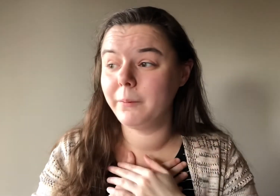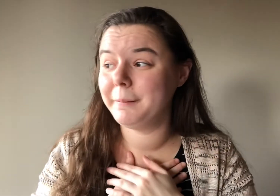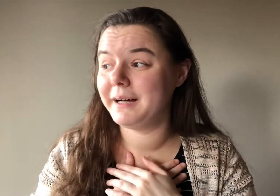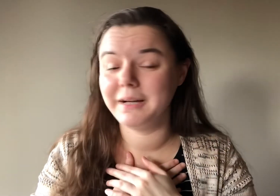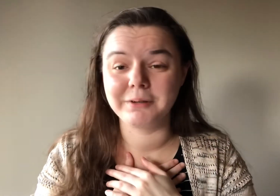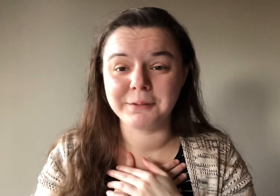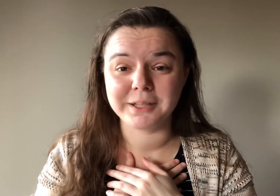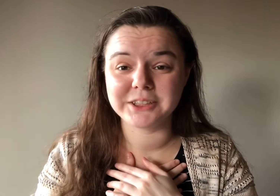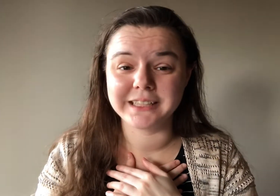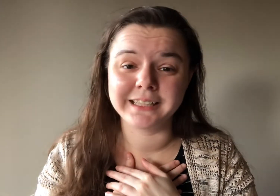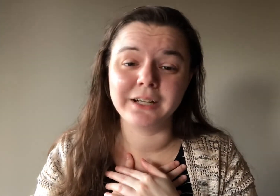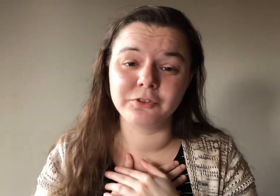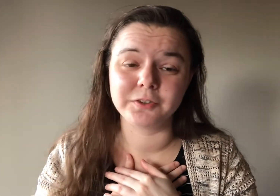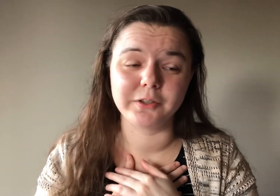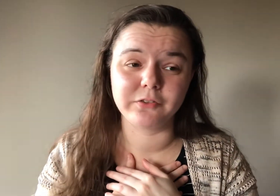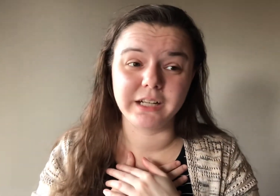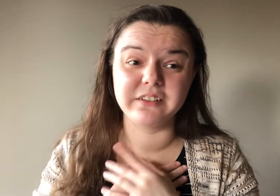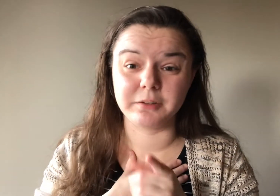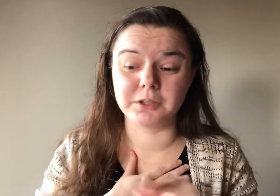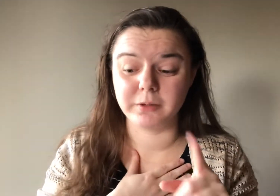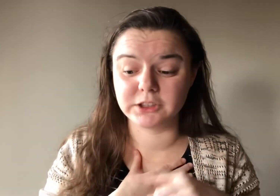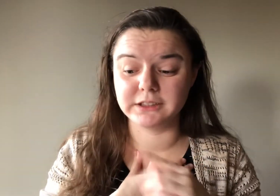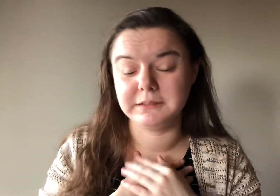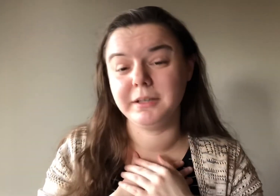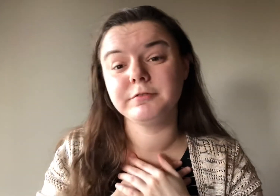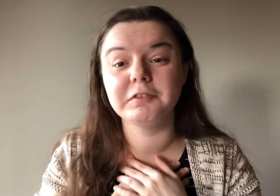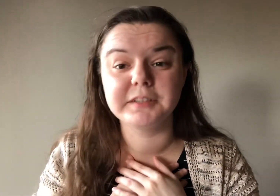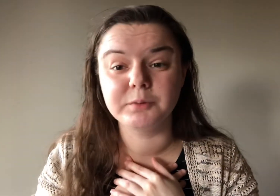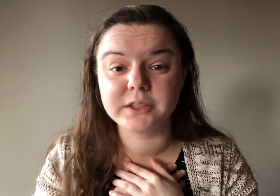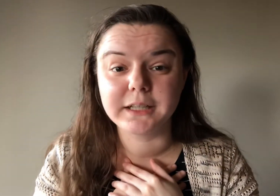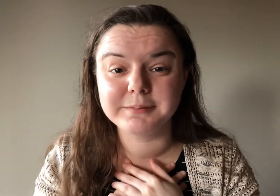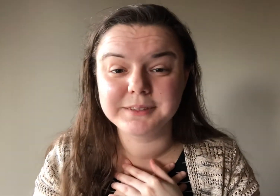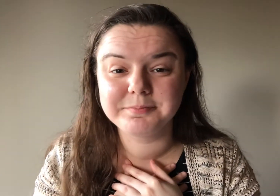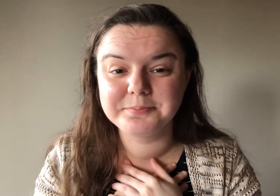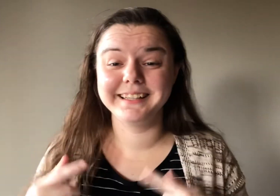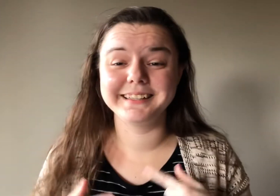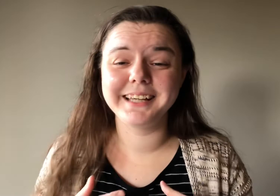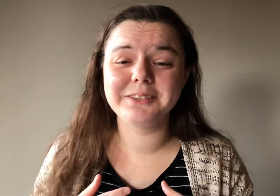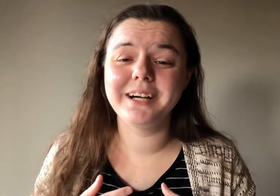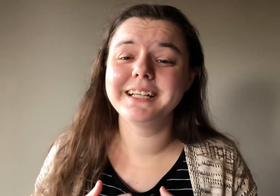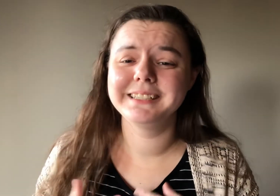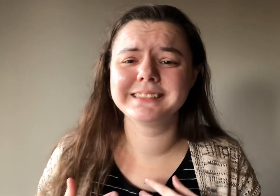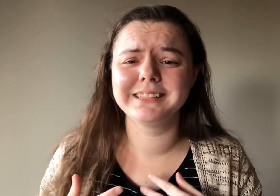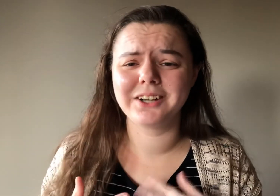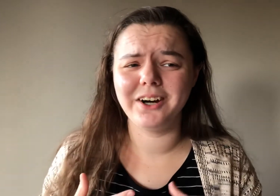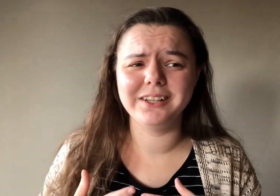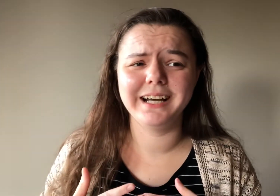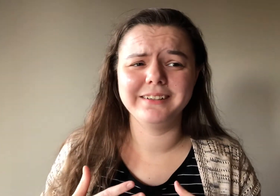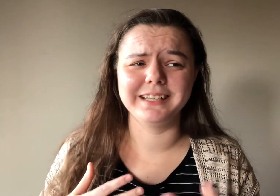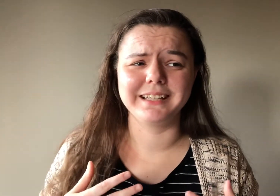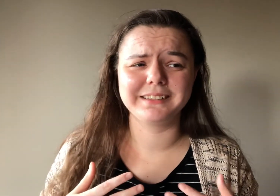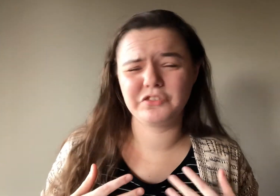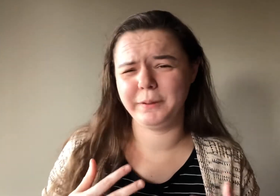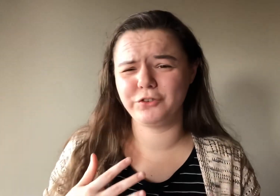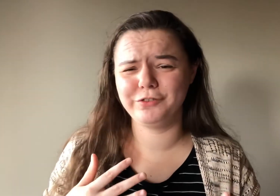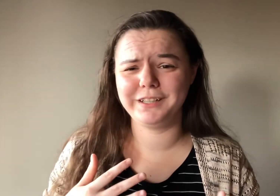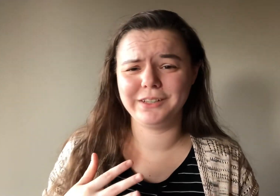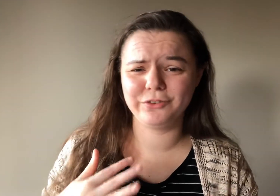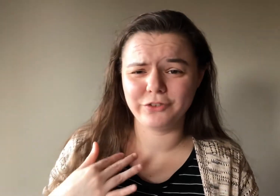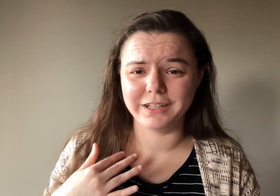well, bye. We're not watching anything else for the rest of the night because I'm going to watch this about 50 more times. And then the other one is the call-out like special video slash